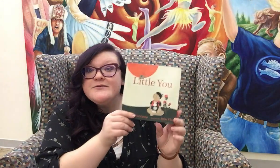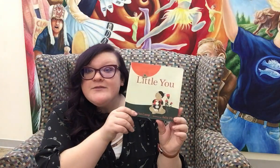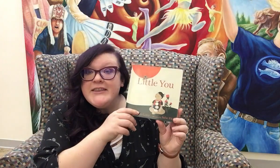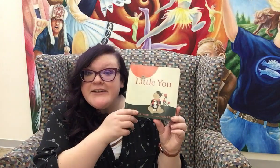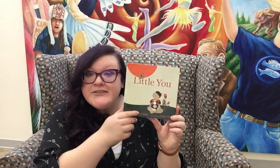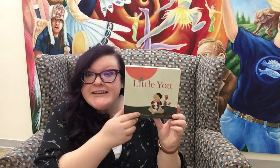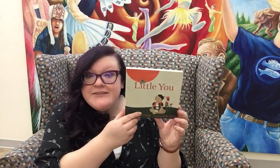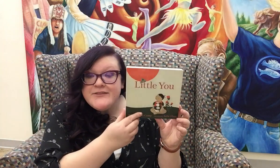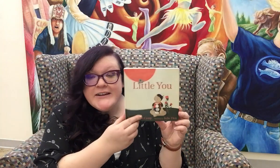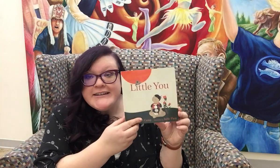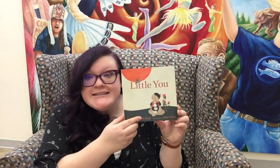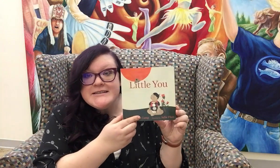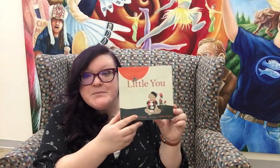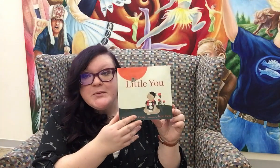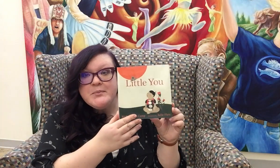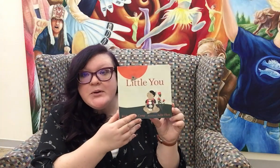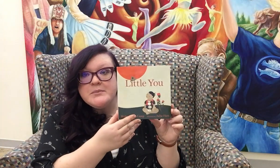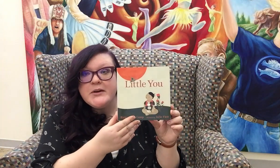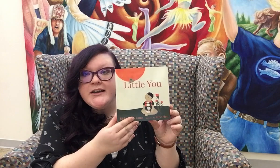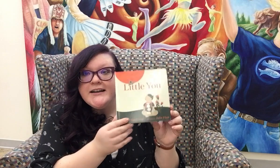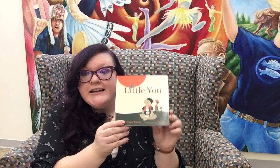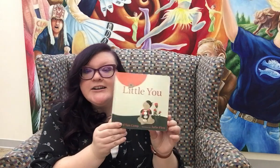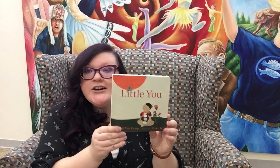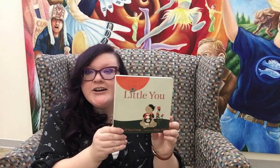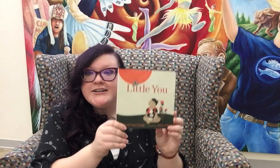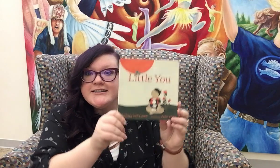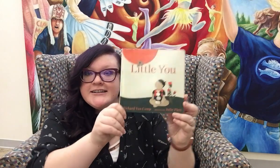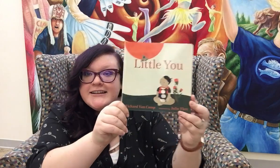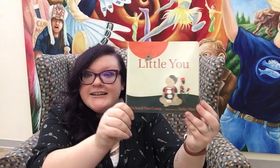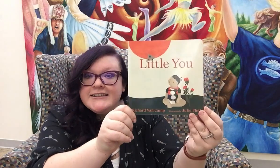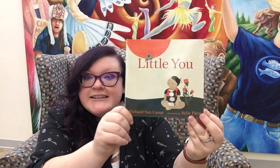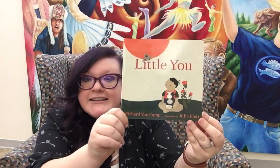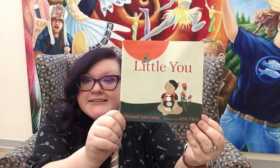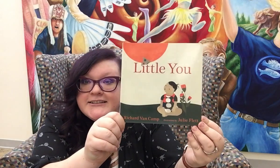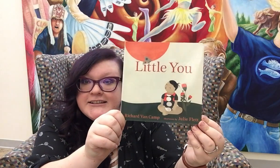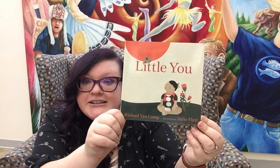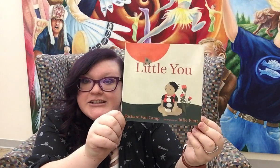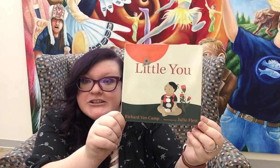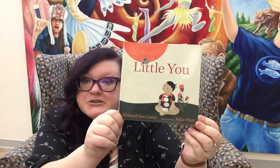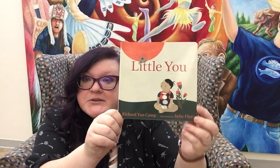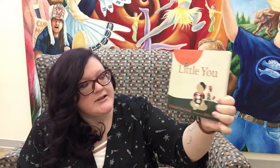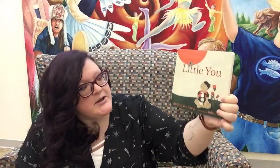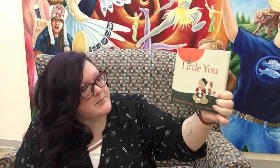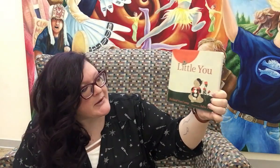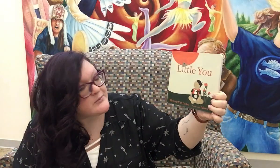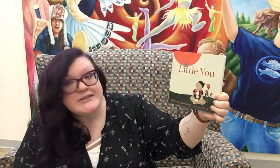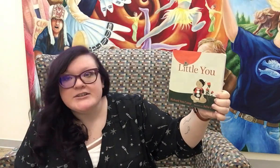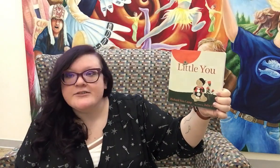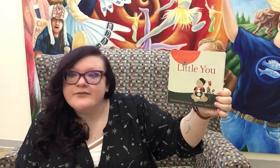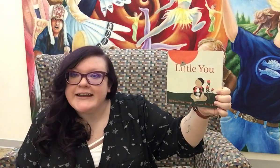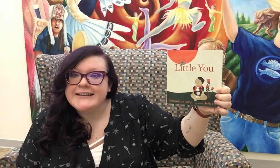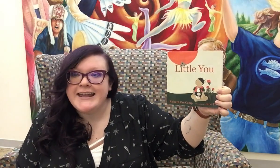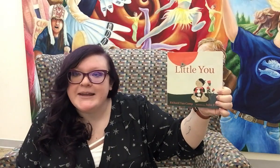lovely very simple board book called Little You by Richard Van Camp.